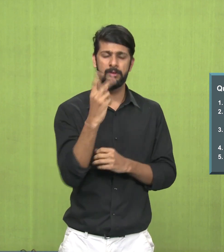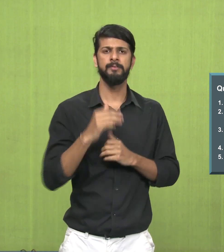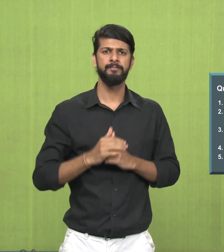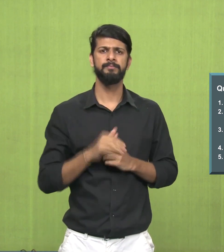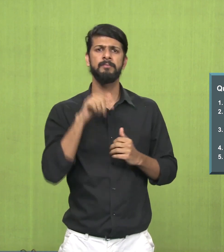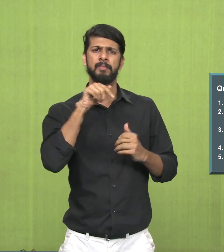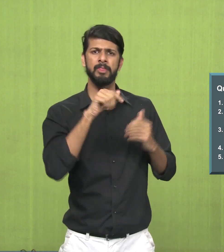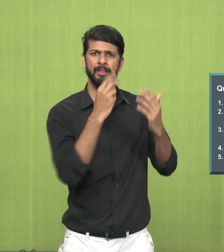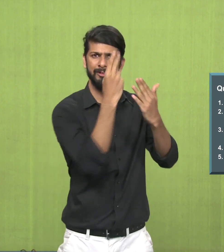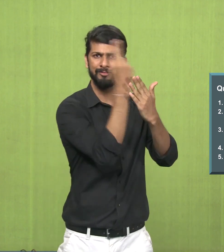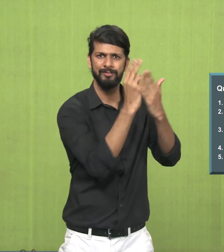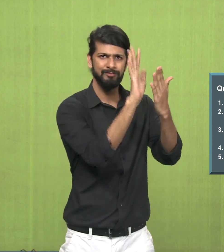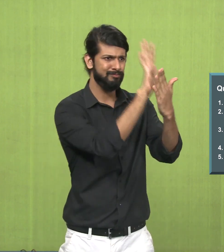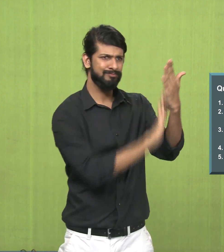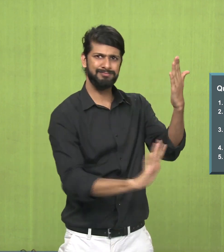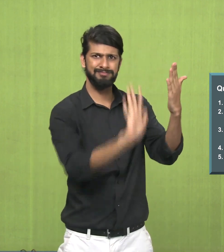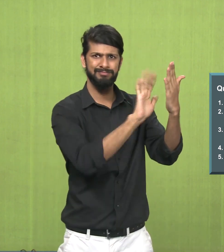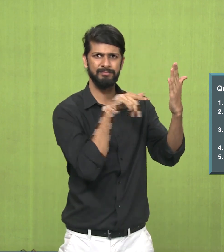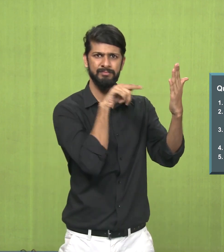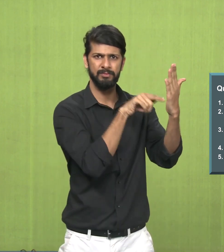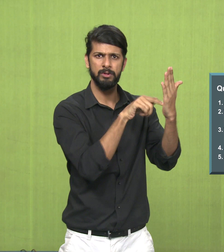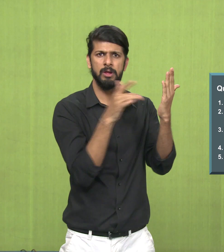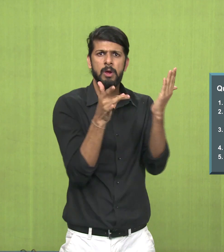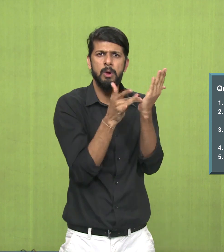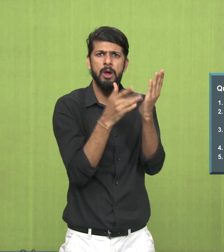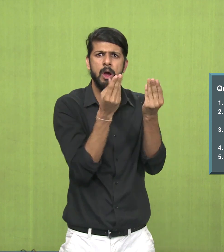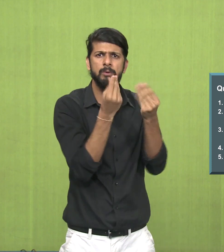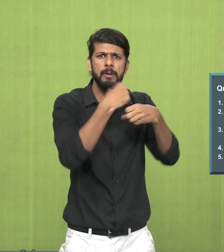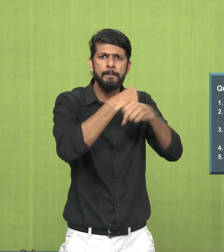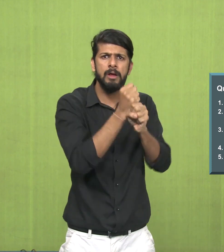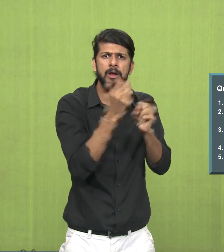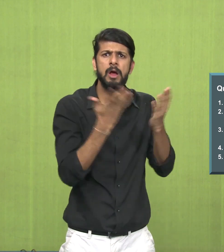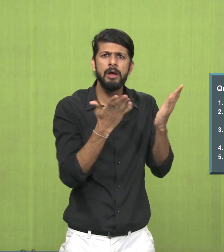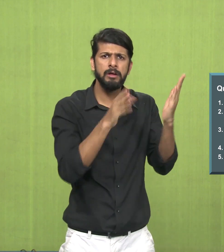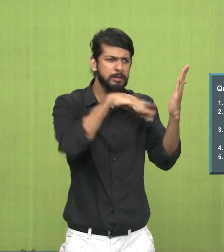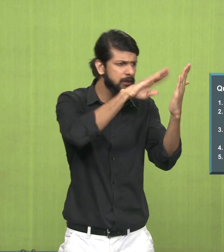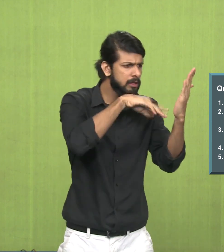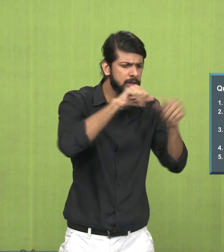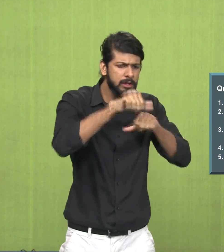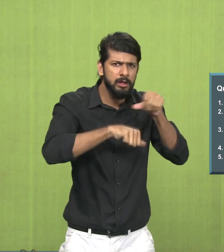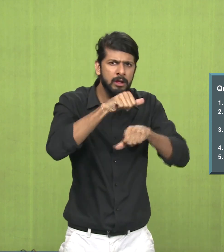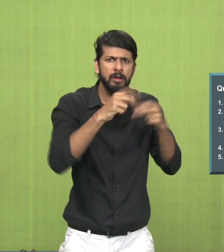Question number 2, what kind of medium and technique are used in this painting?